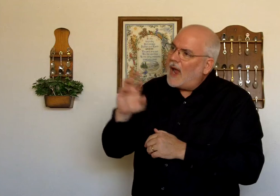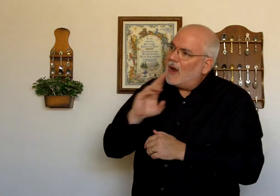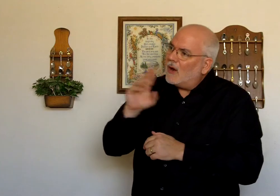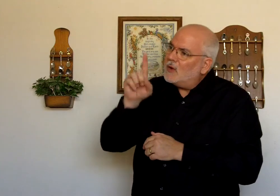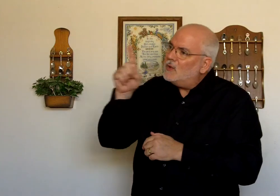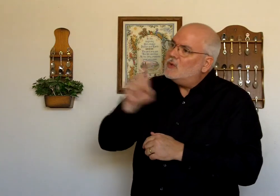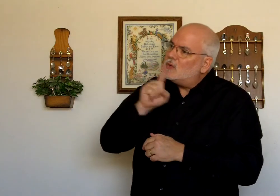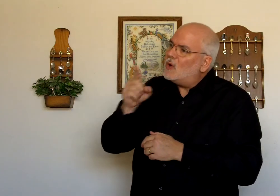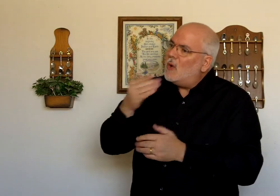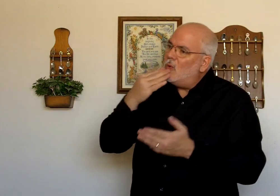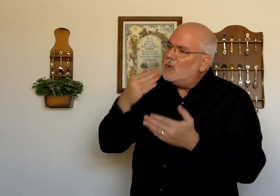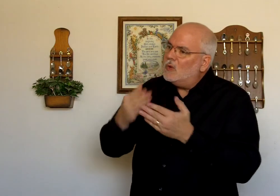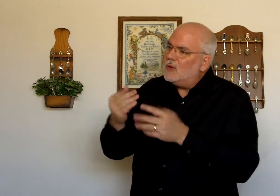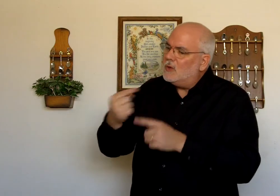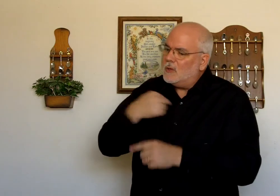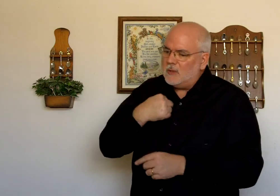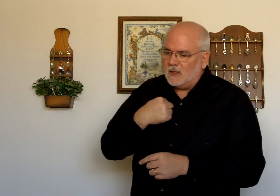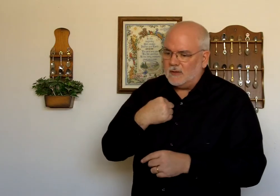are you so good to me?